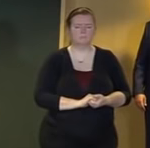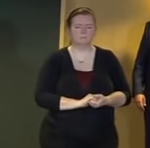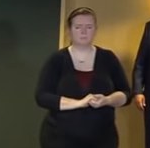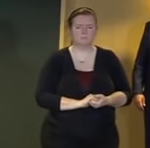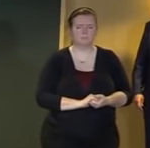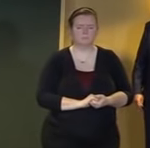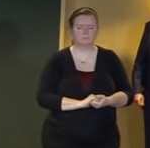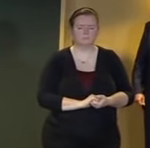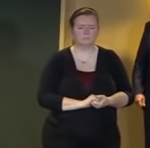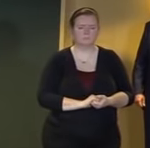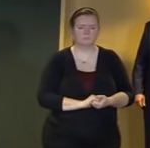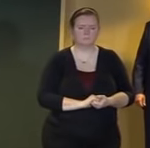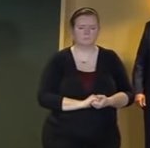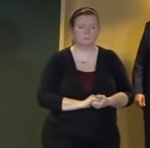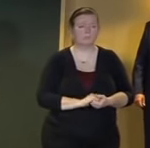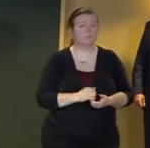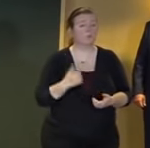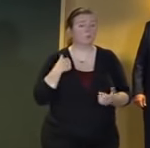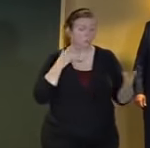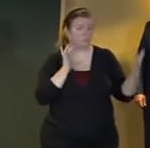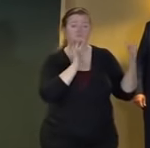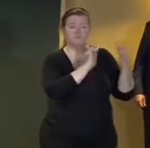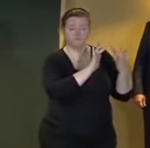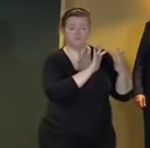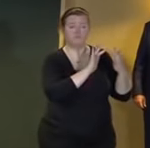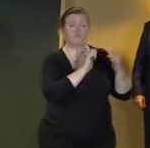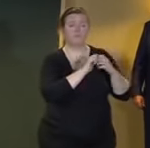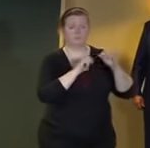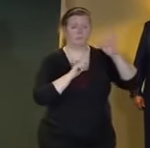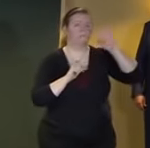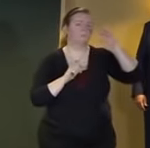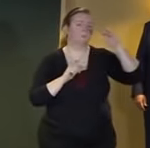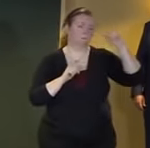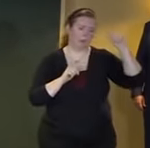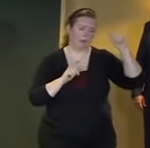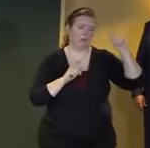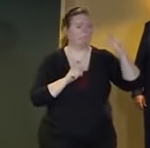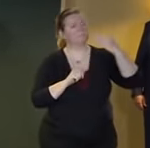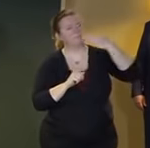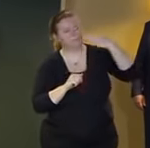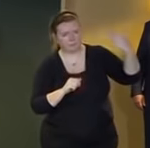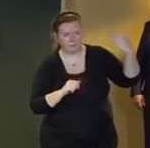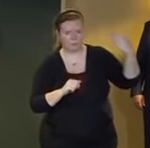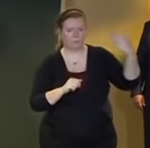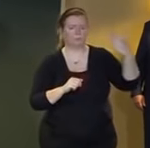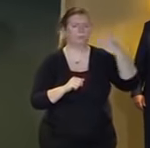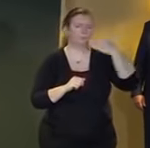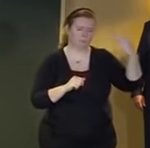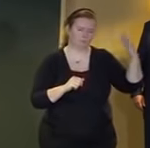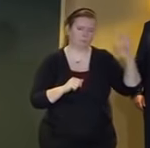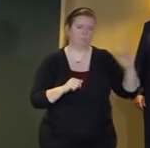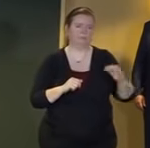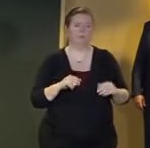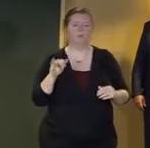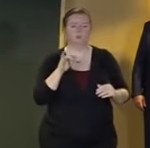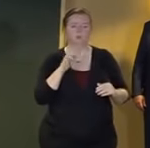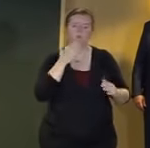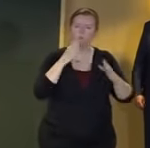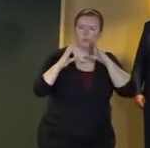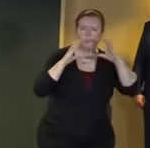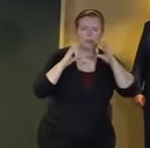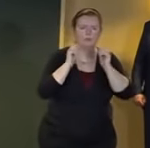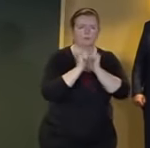back and forth and support from FEMA Region 2 so we want to thank them for that. Secondly open lines as well and constant